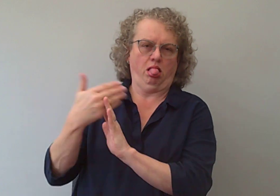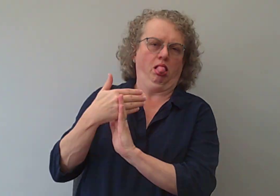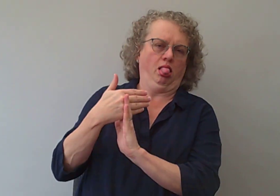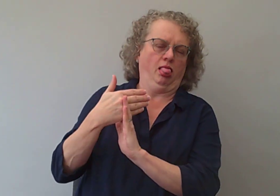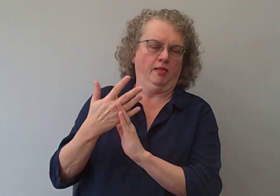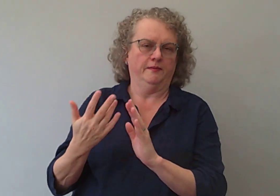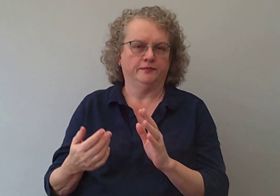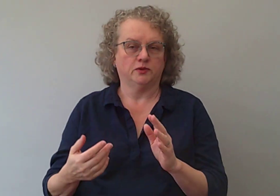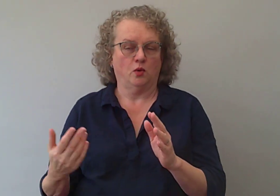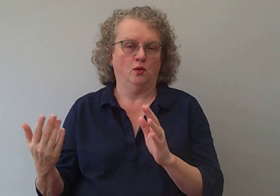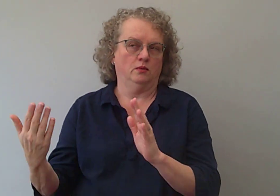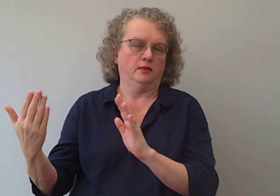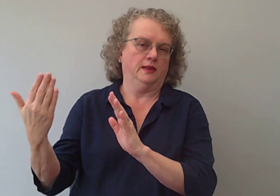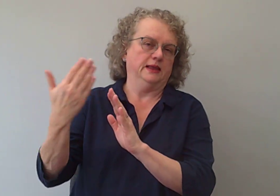So that means where you're interrupted.